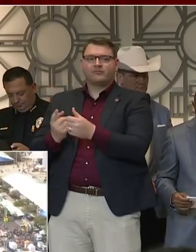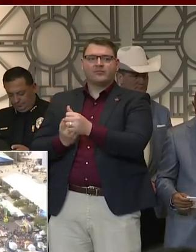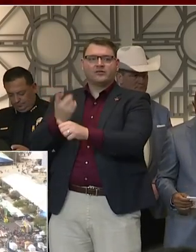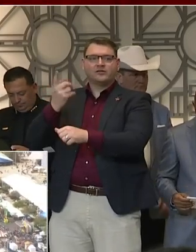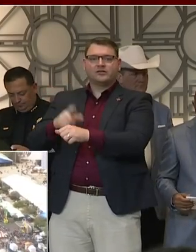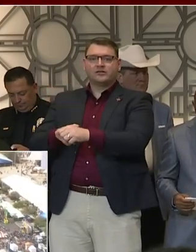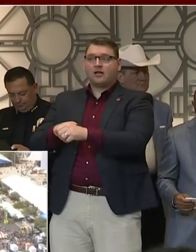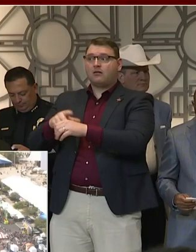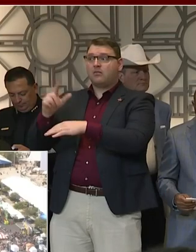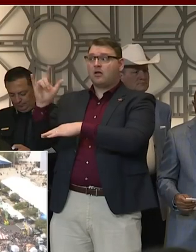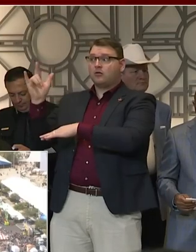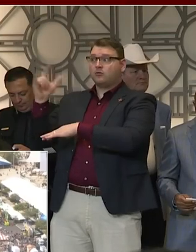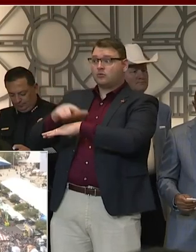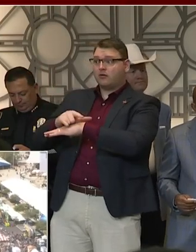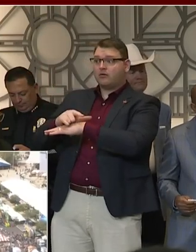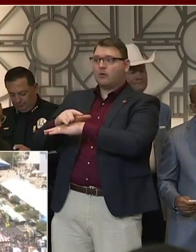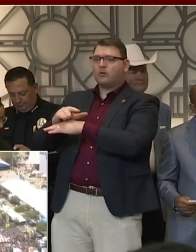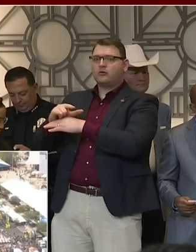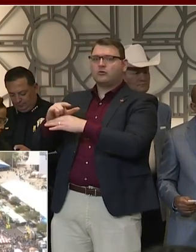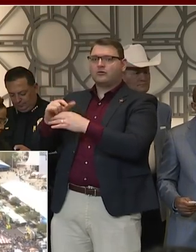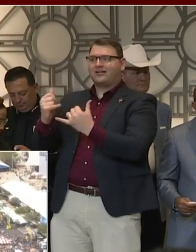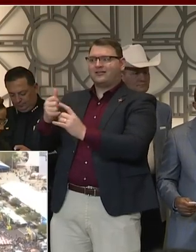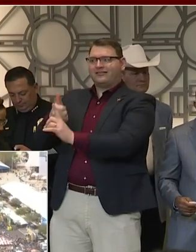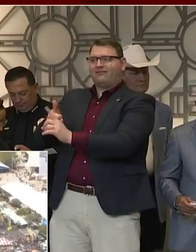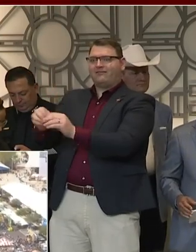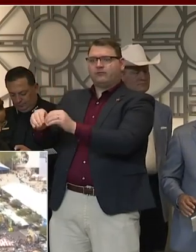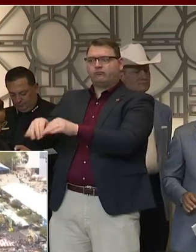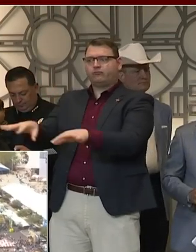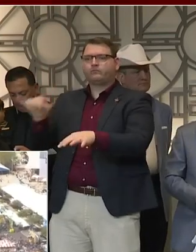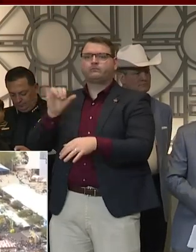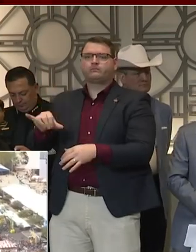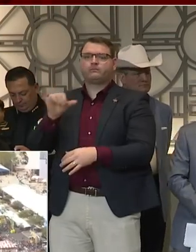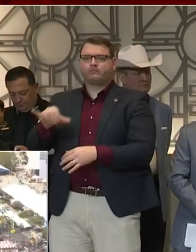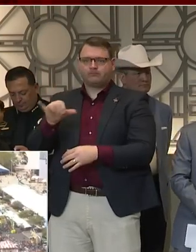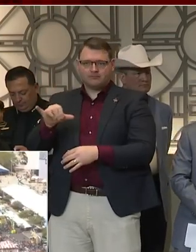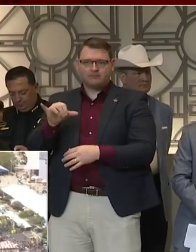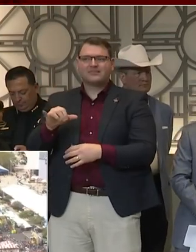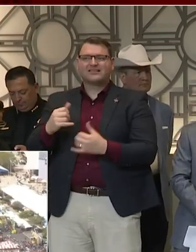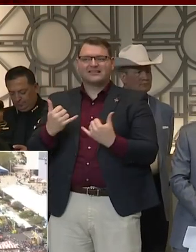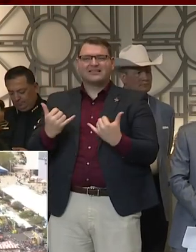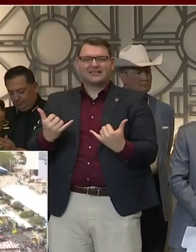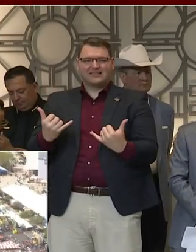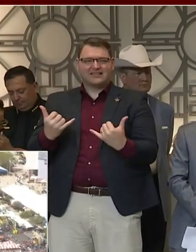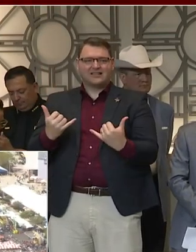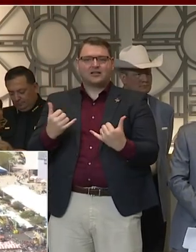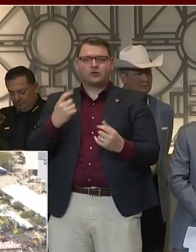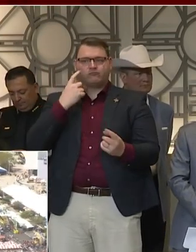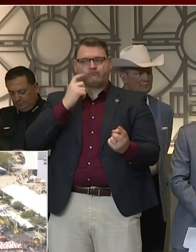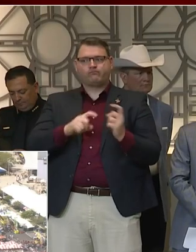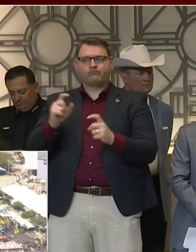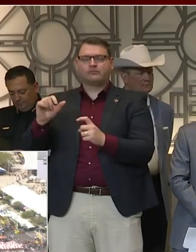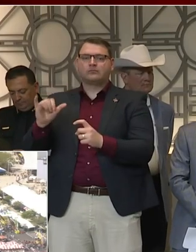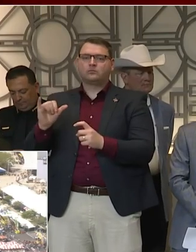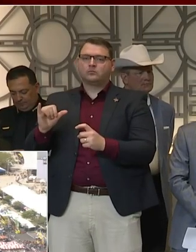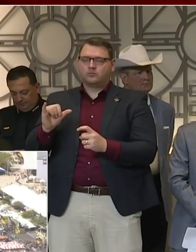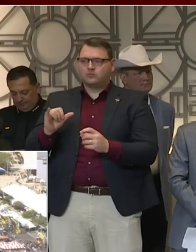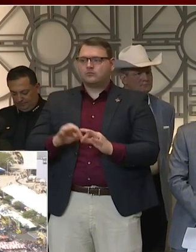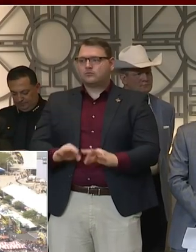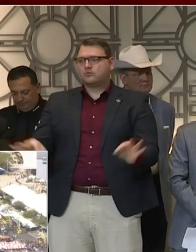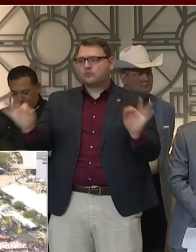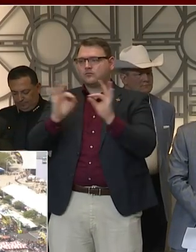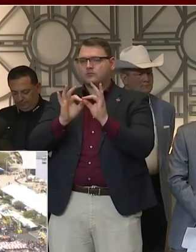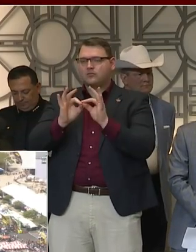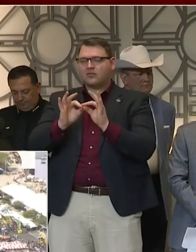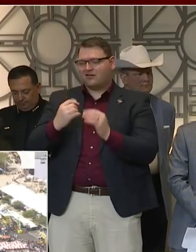here. And we also know that on a global standpoint, the World Health Organization, WHO, just within the